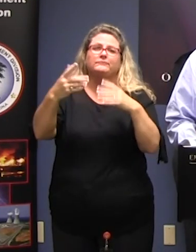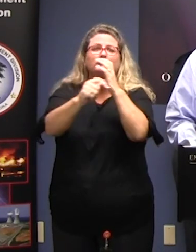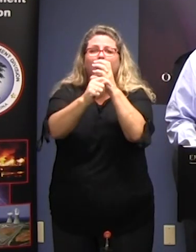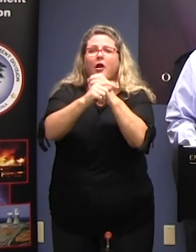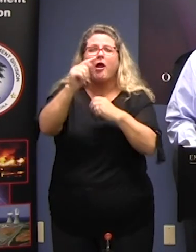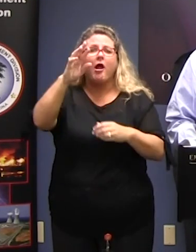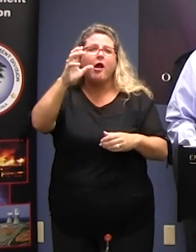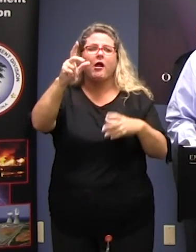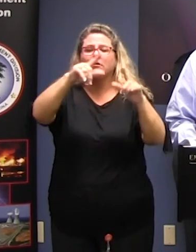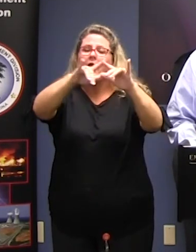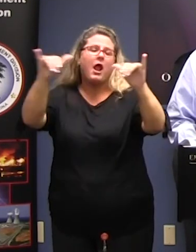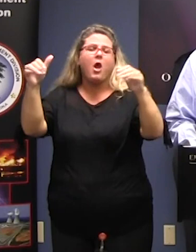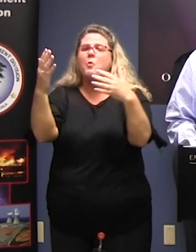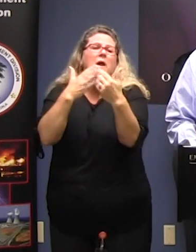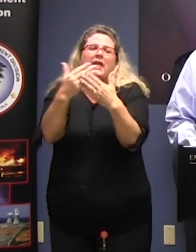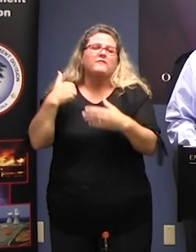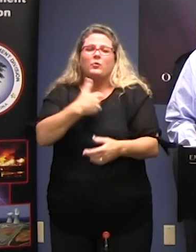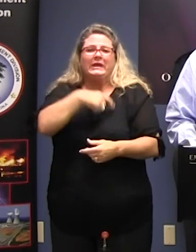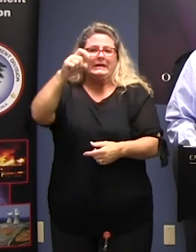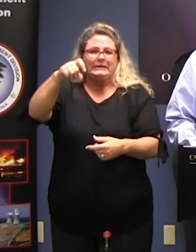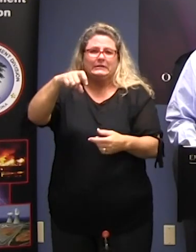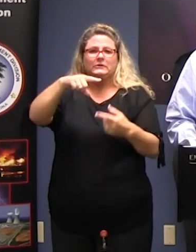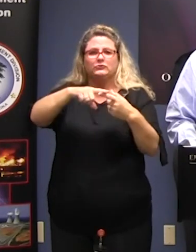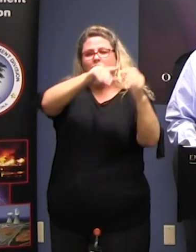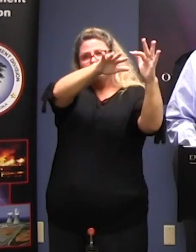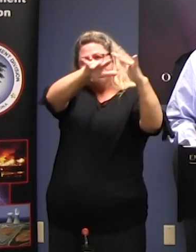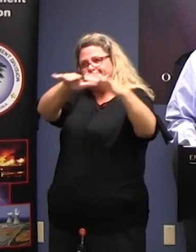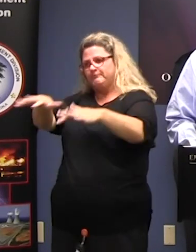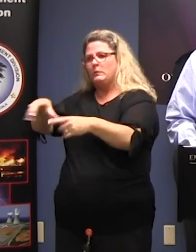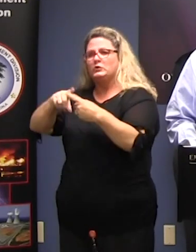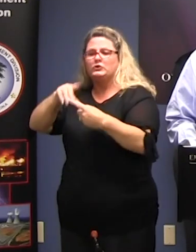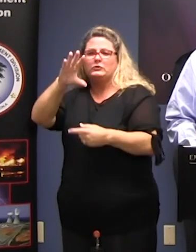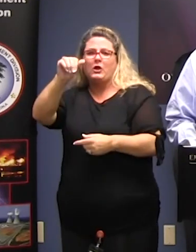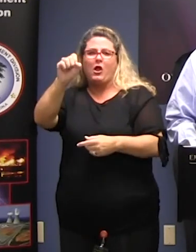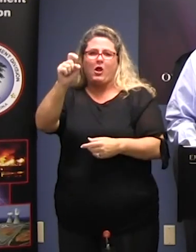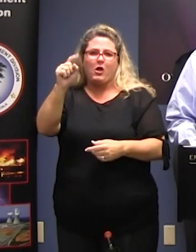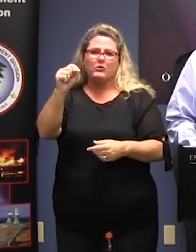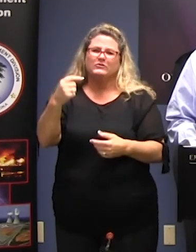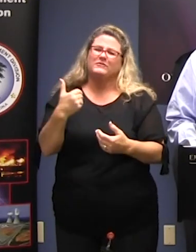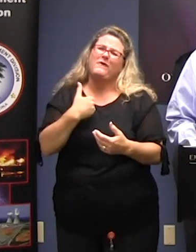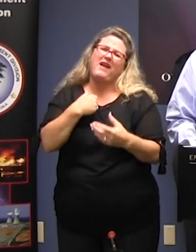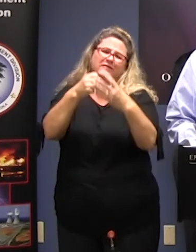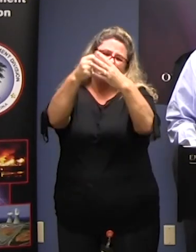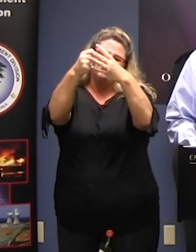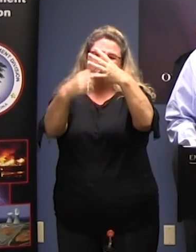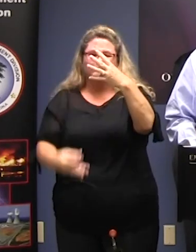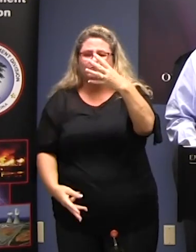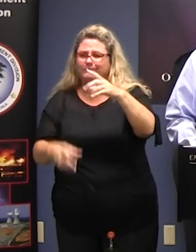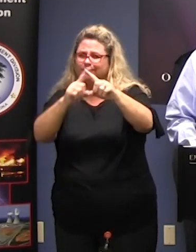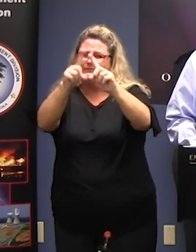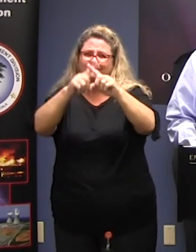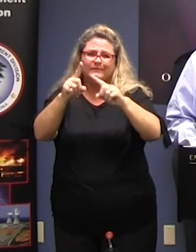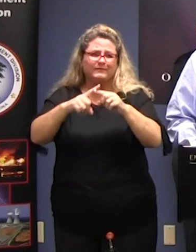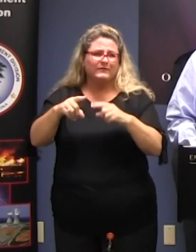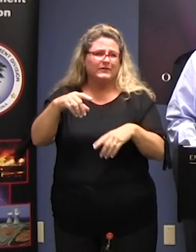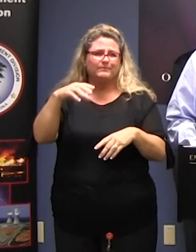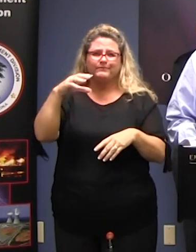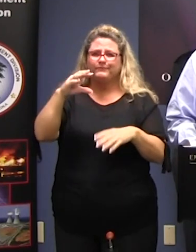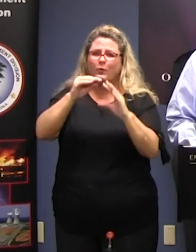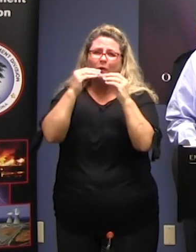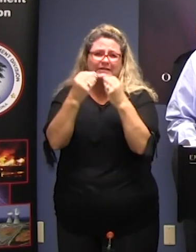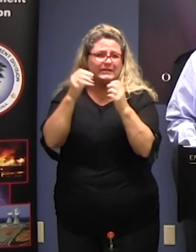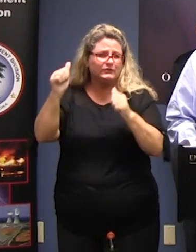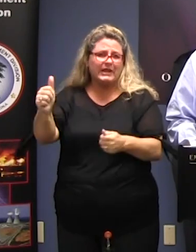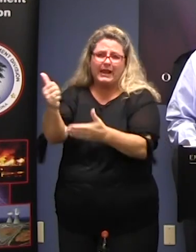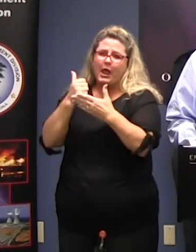we're in constant communication with a wide variety of Organizations that will